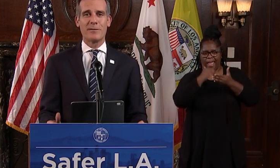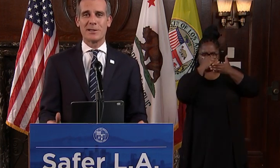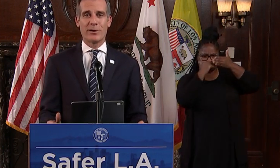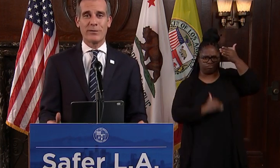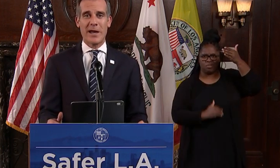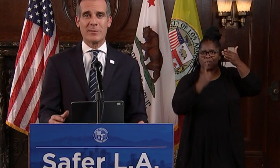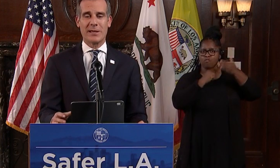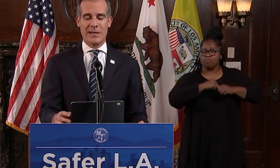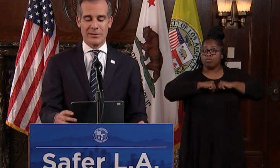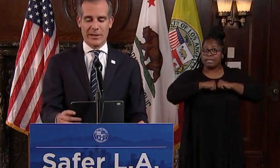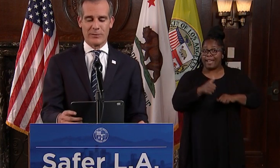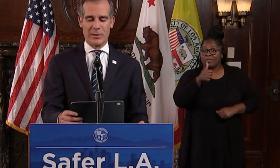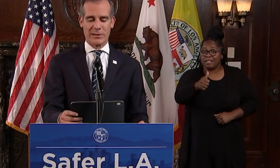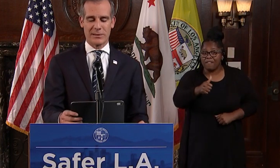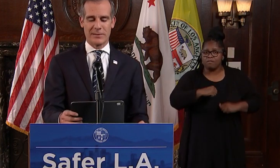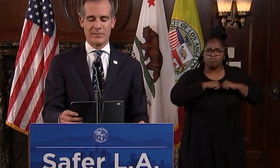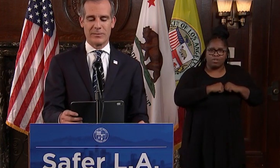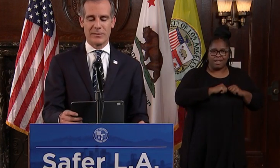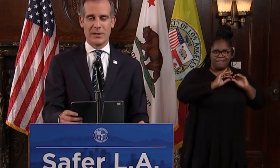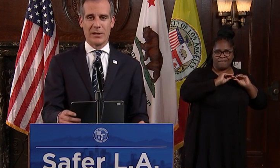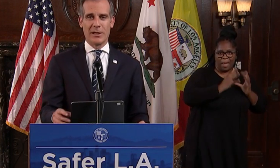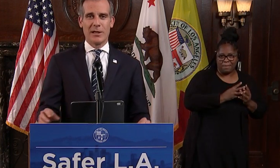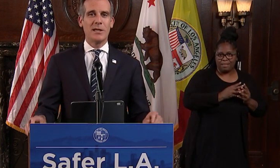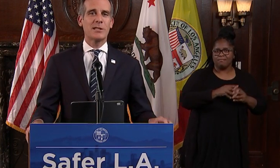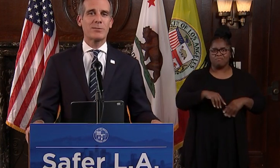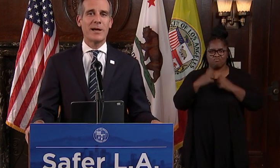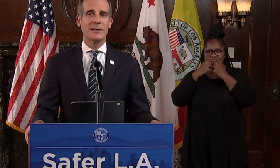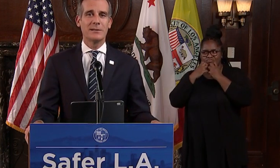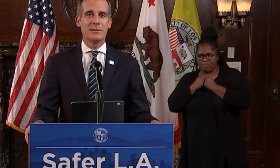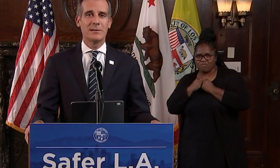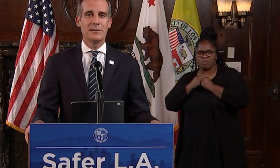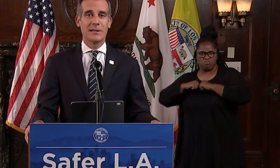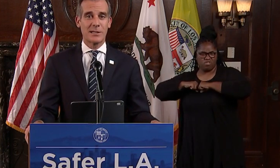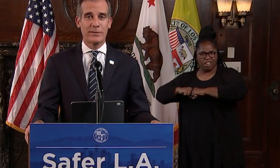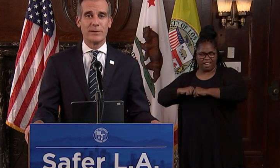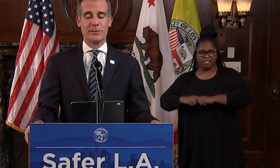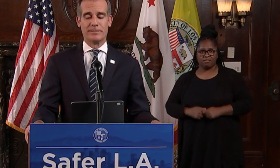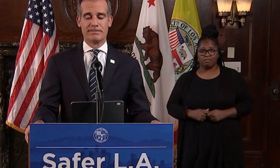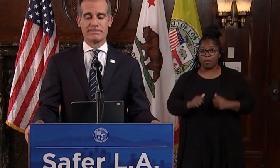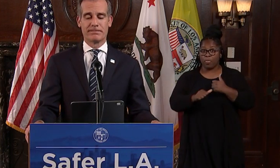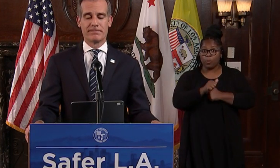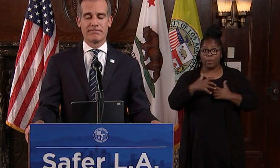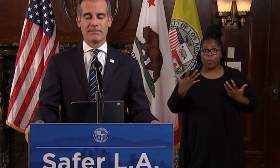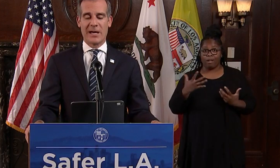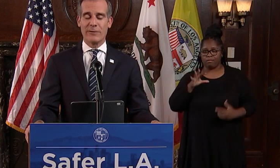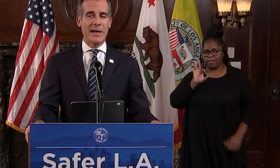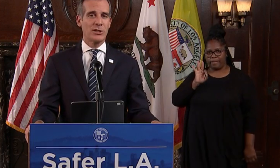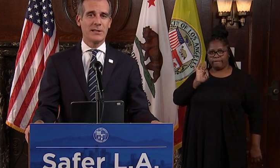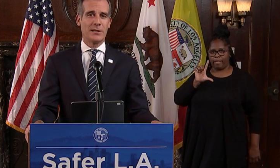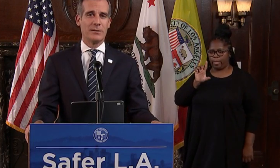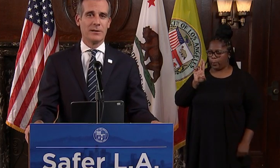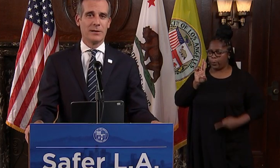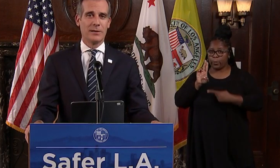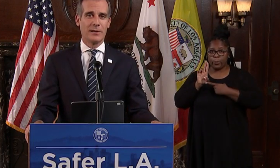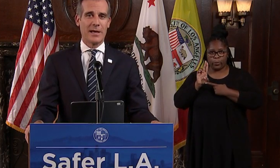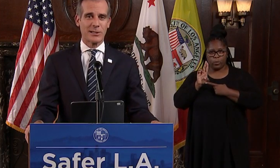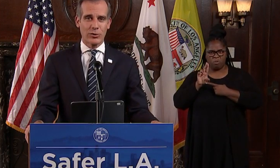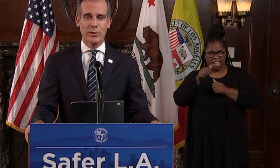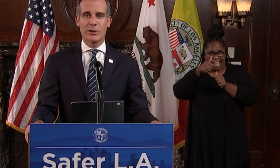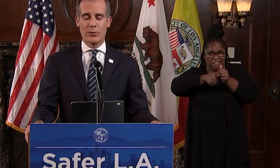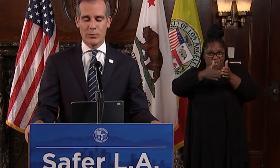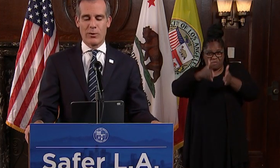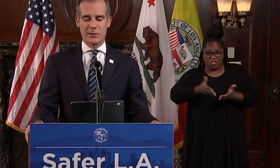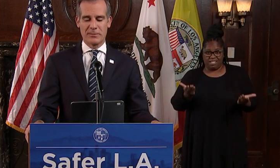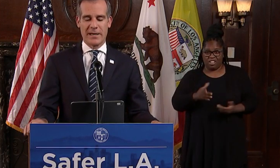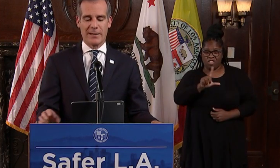yourselves and your family and your loved ones. This threat is the flu. Every Angeleno has